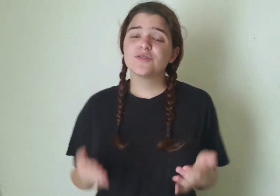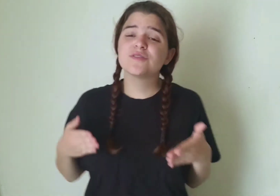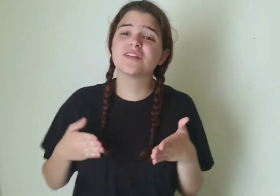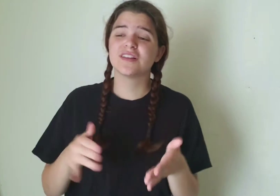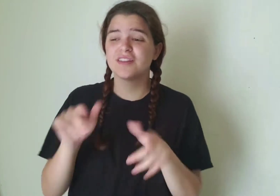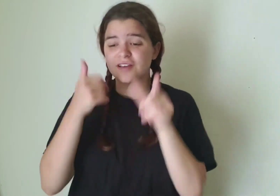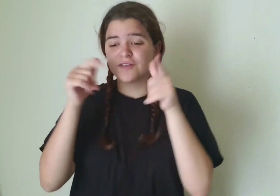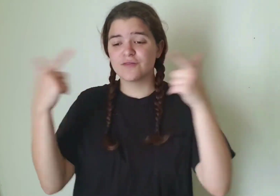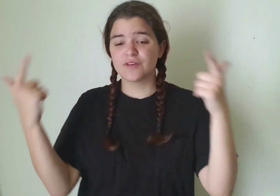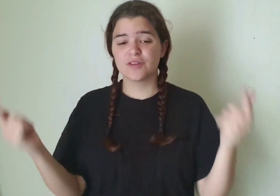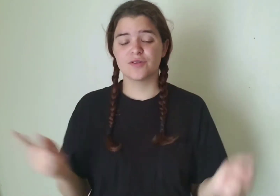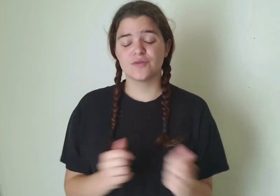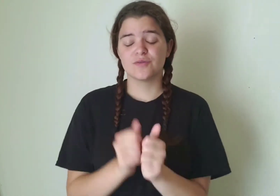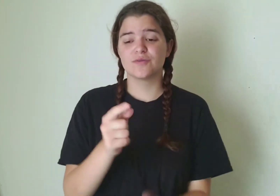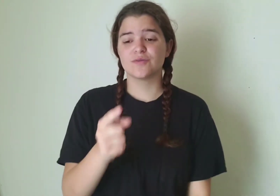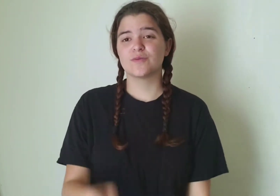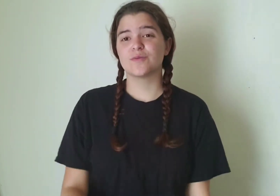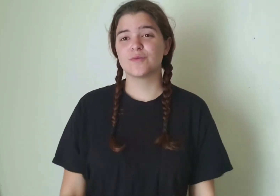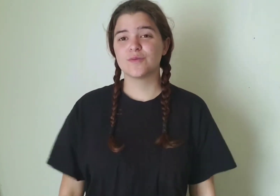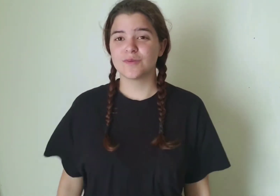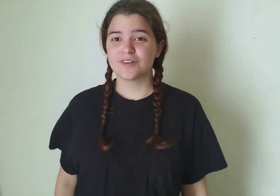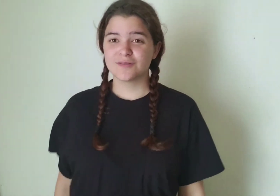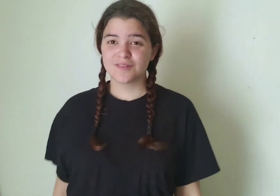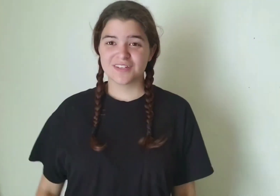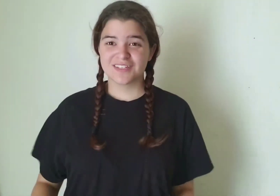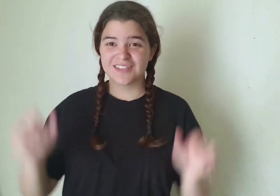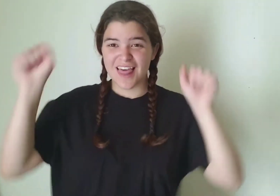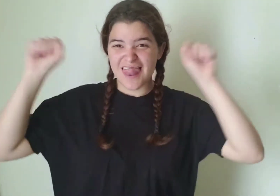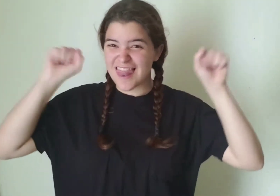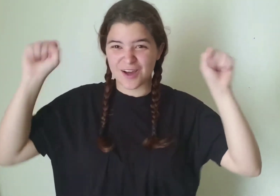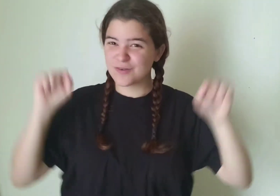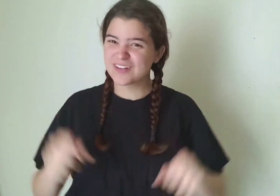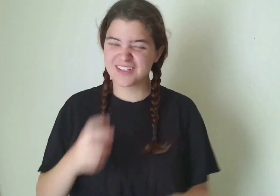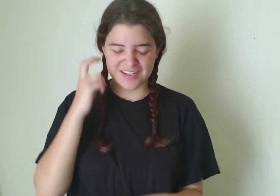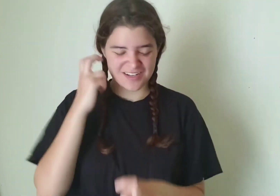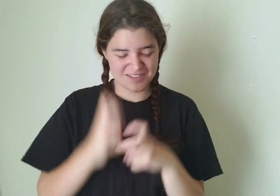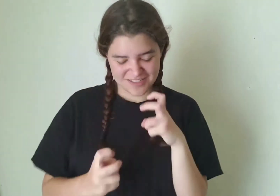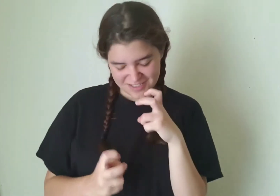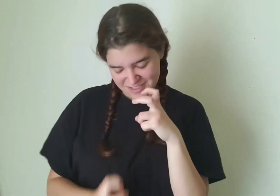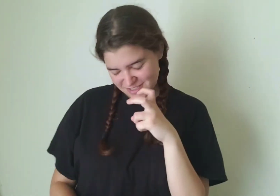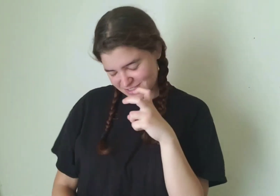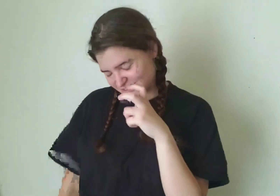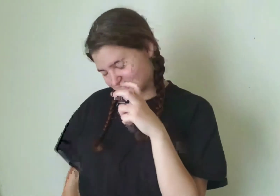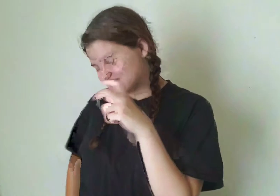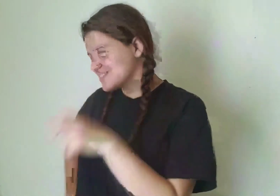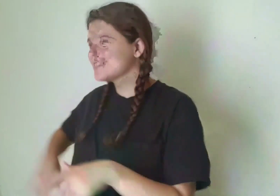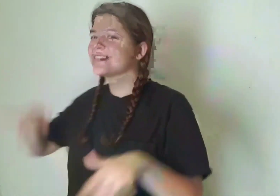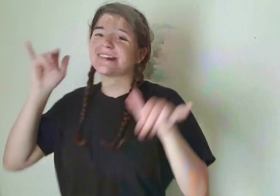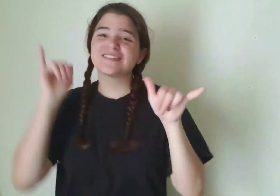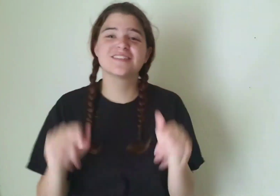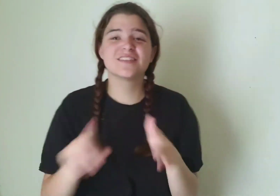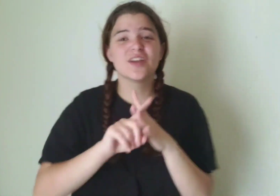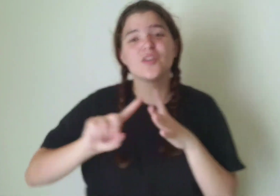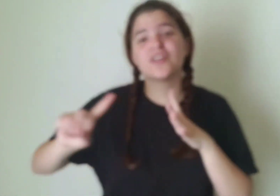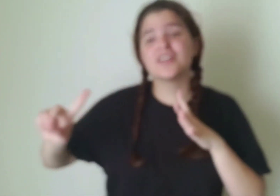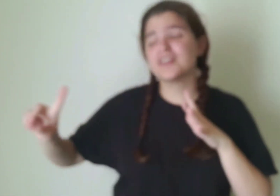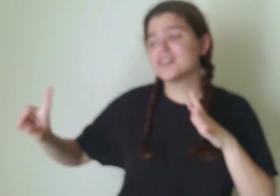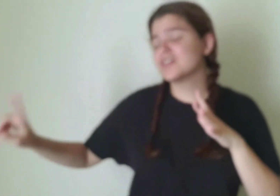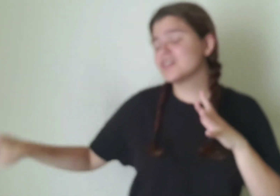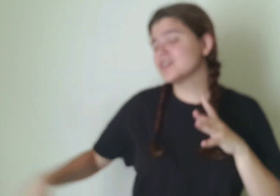used to laugh with you, was loud and hard Say I'll leave,